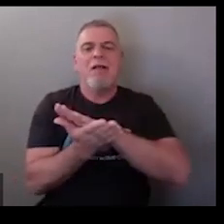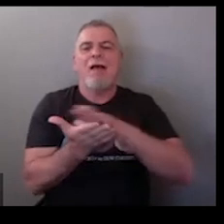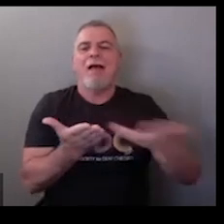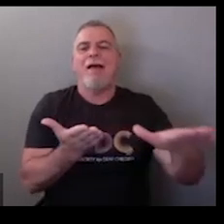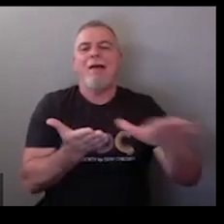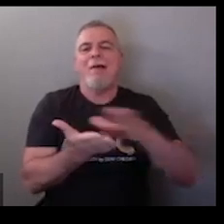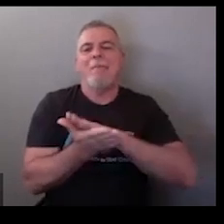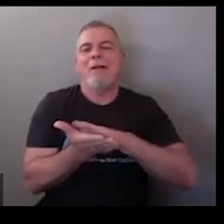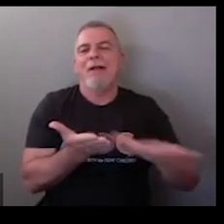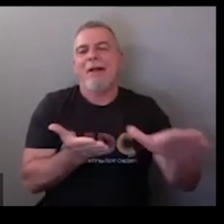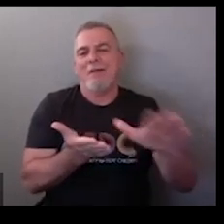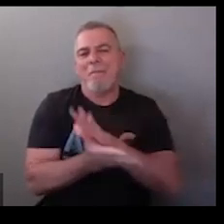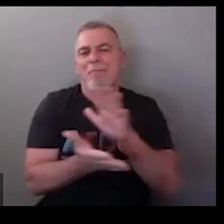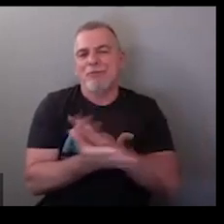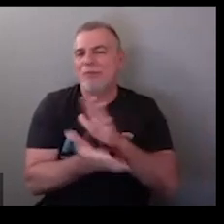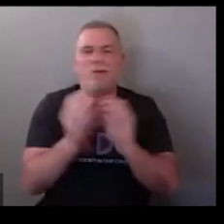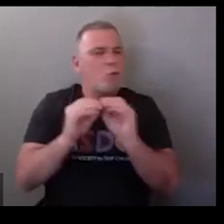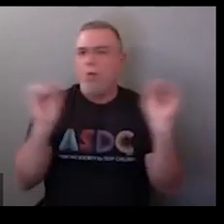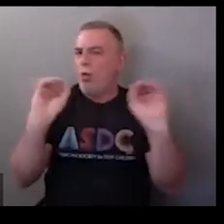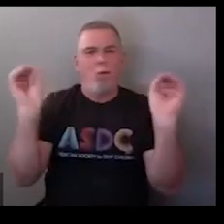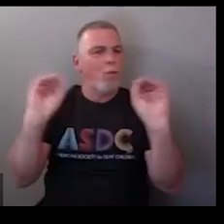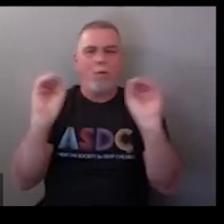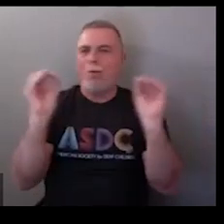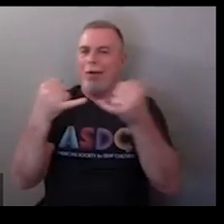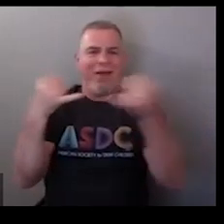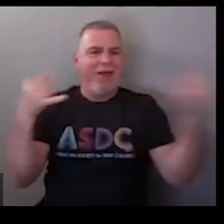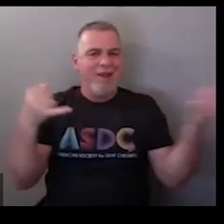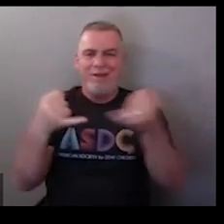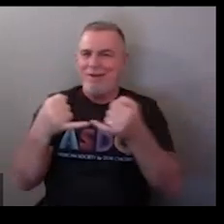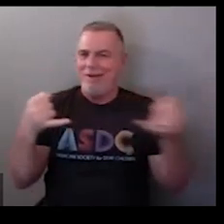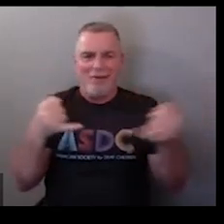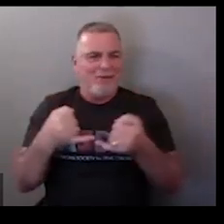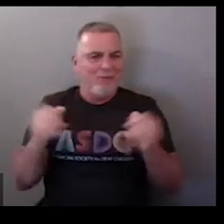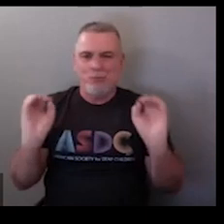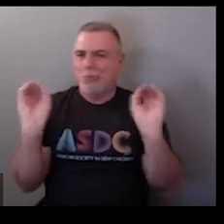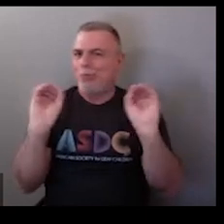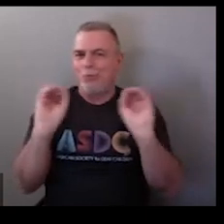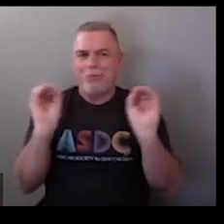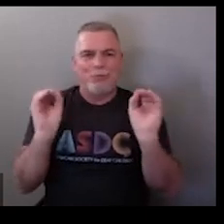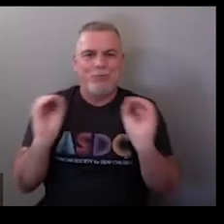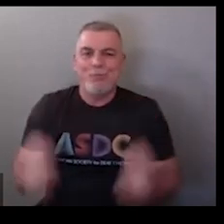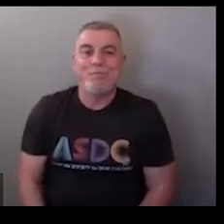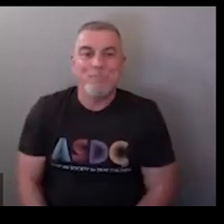and then plain which is blank paper scratch paper that means there's nothing on it no lines